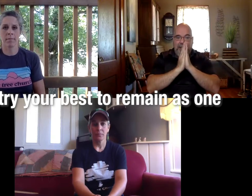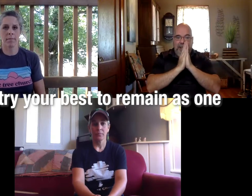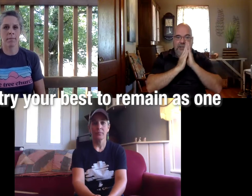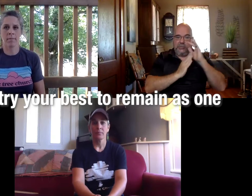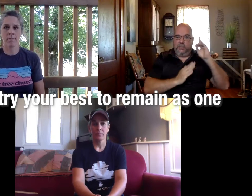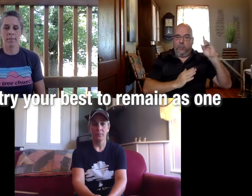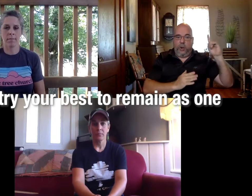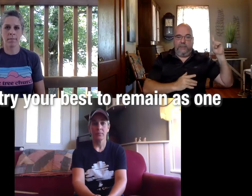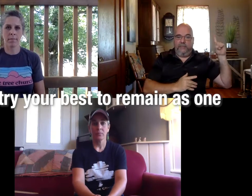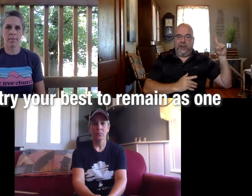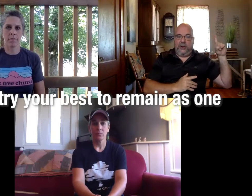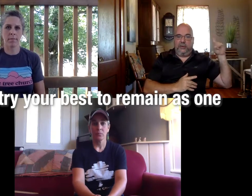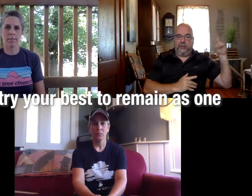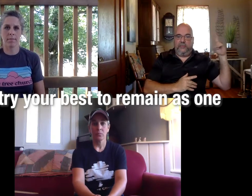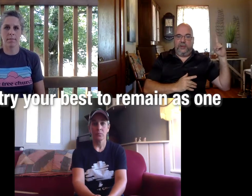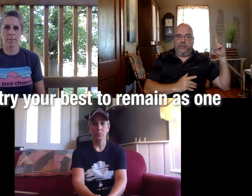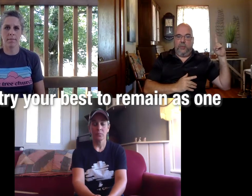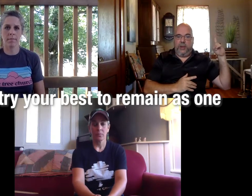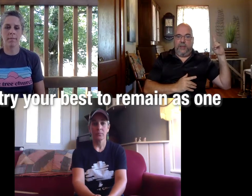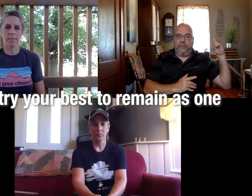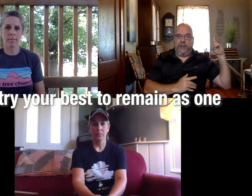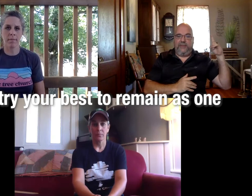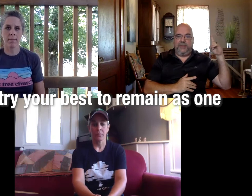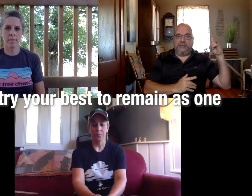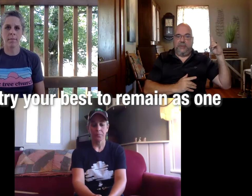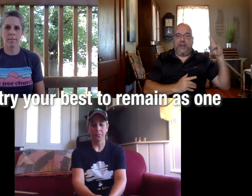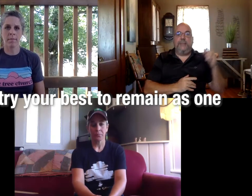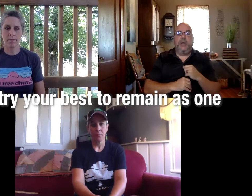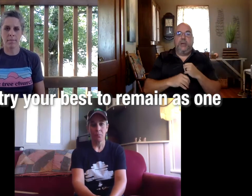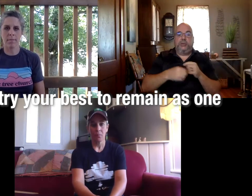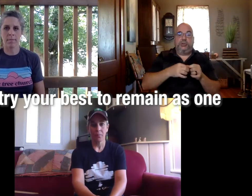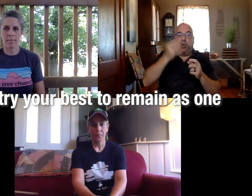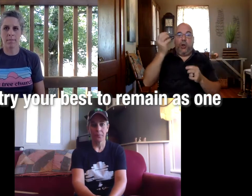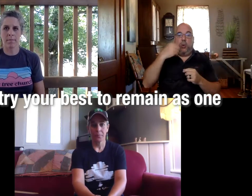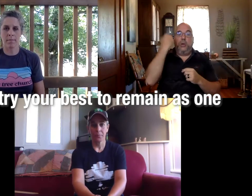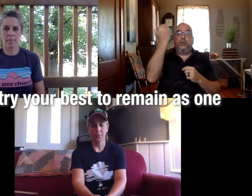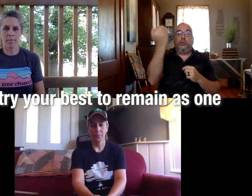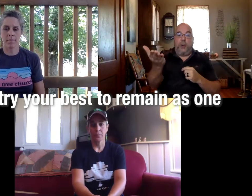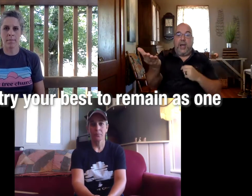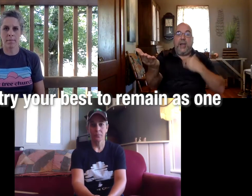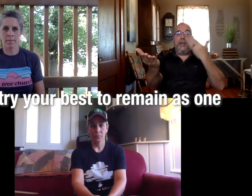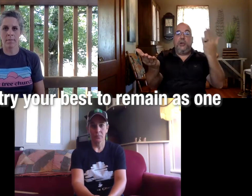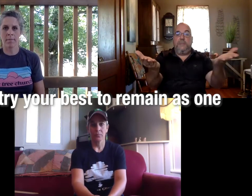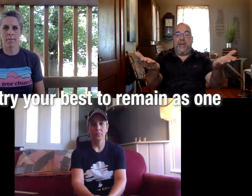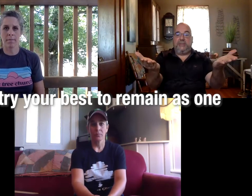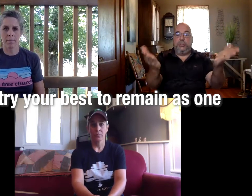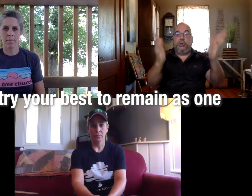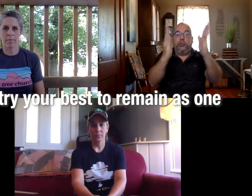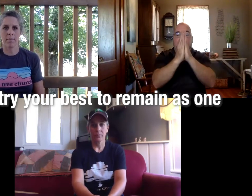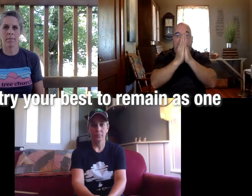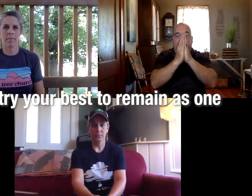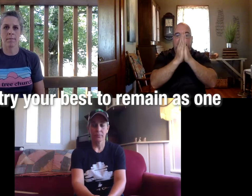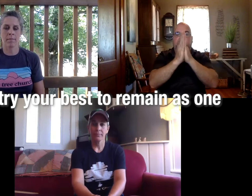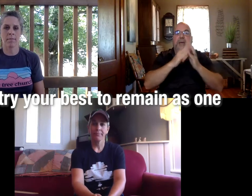and then just one finger for the number one up by your face okay so try your best